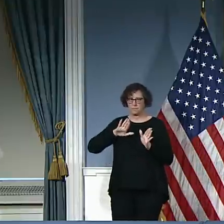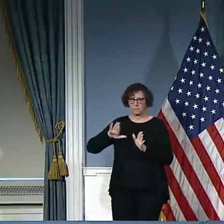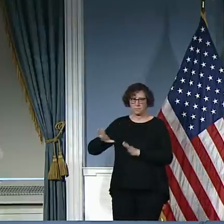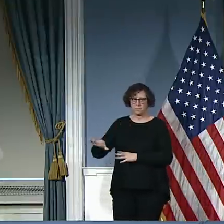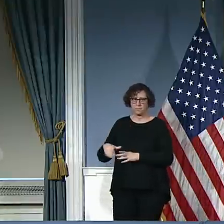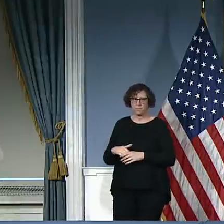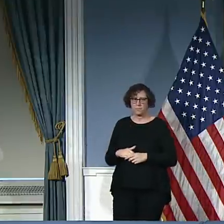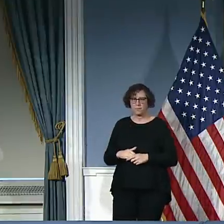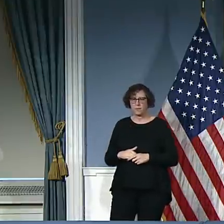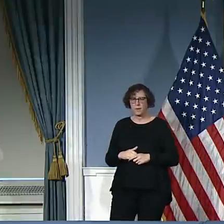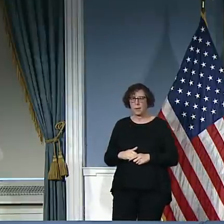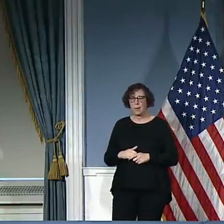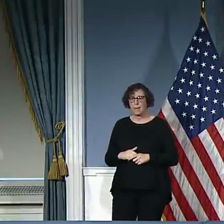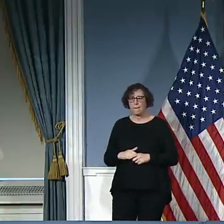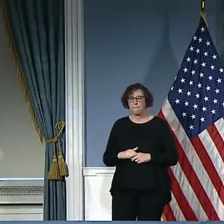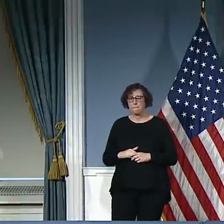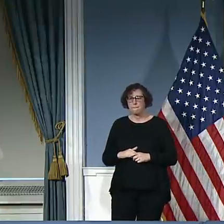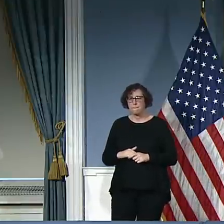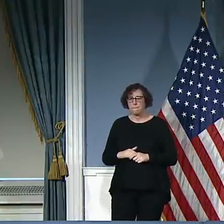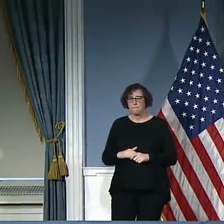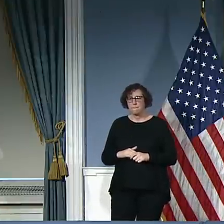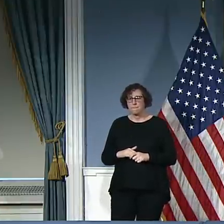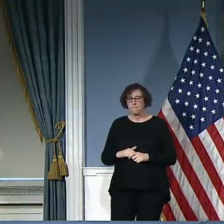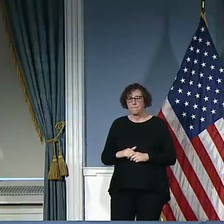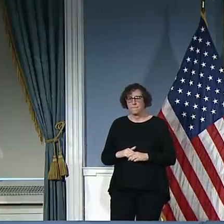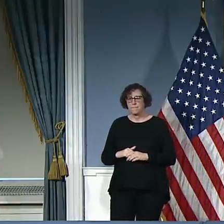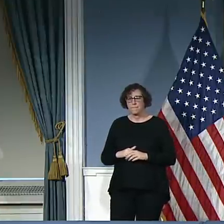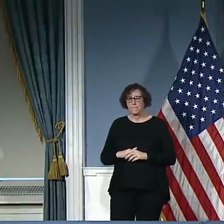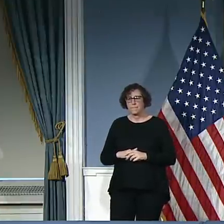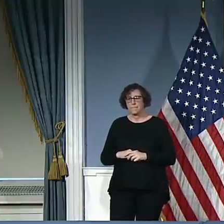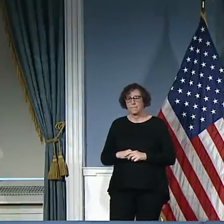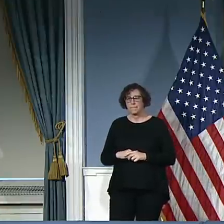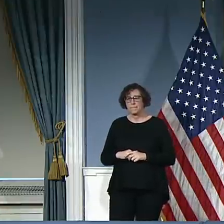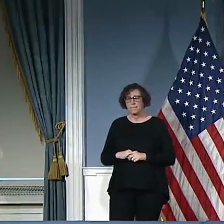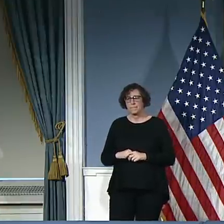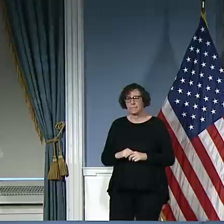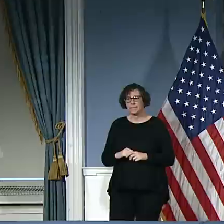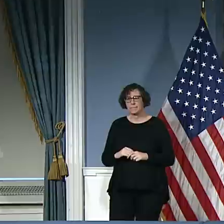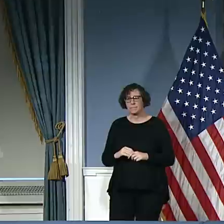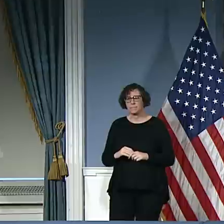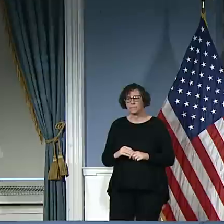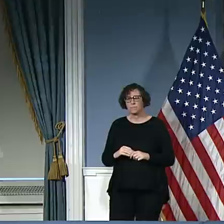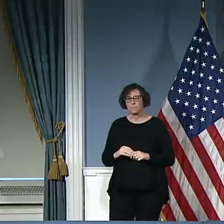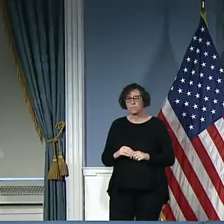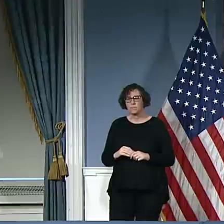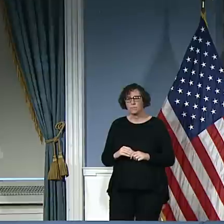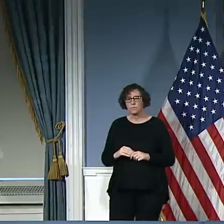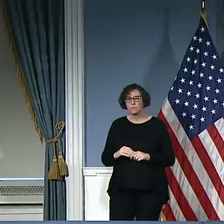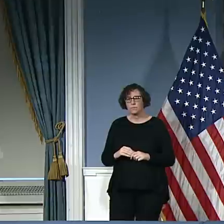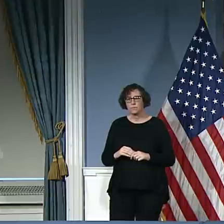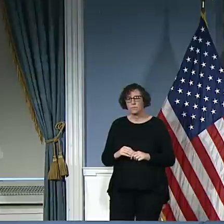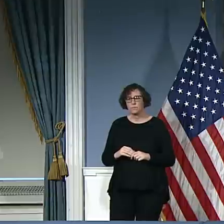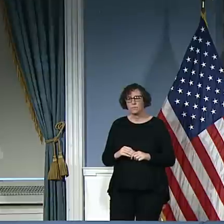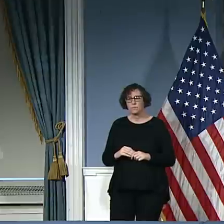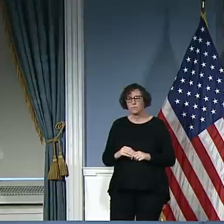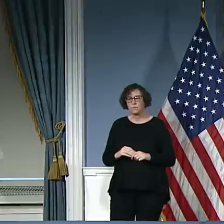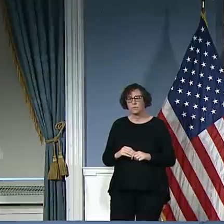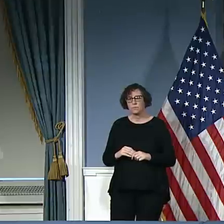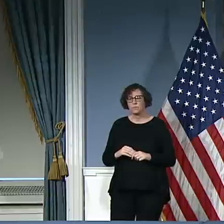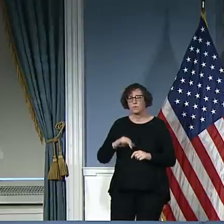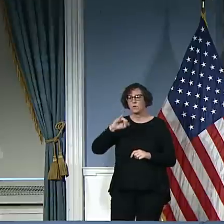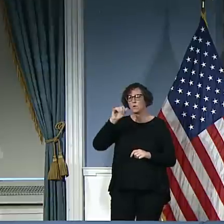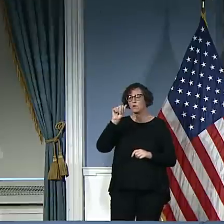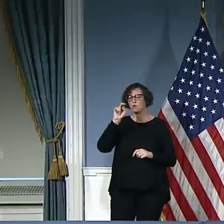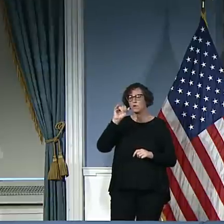Hello, can you hear me? Yeah, look, what's the name again? sorry. Janan Fisher with Janan. Great. Yes. Hi.